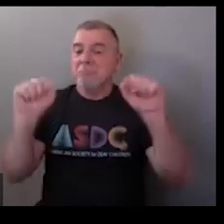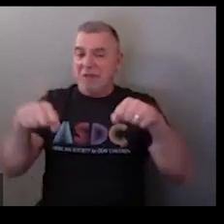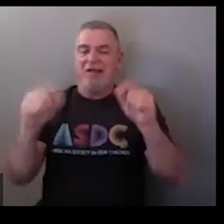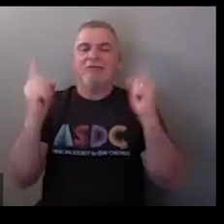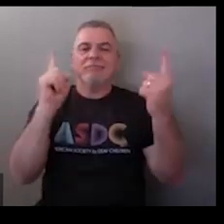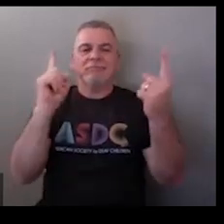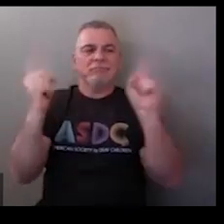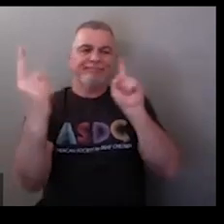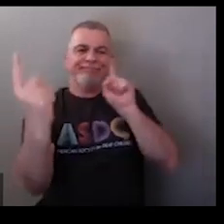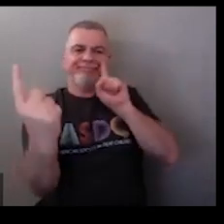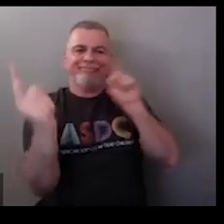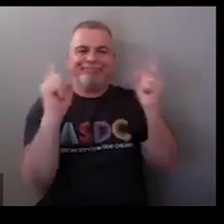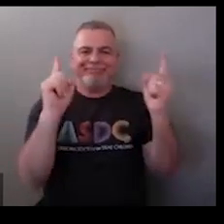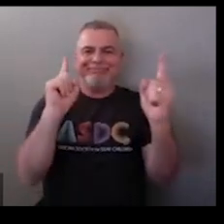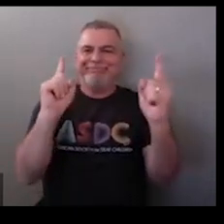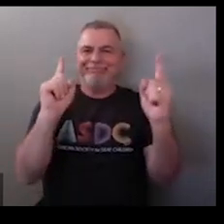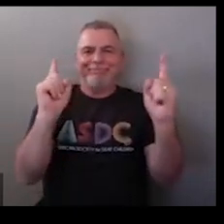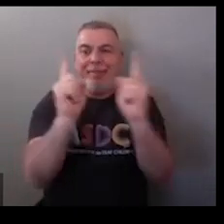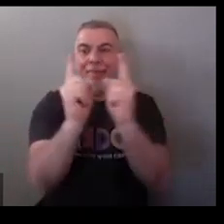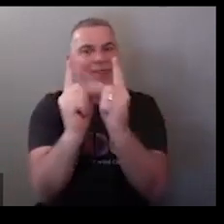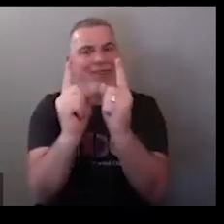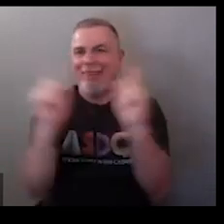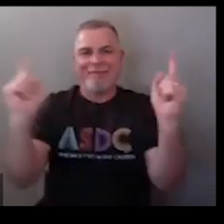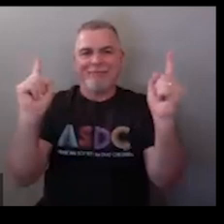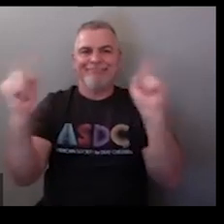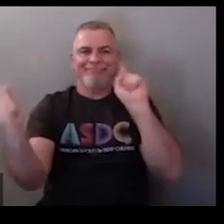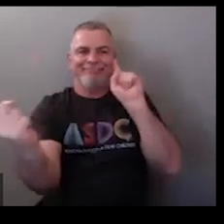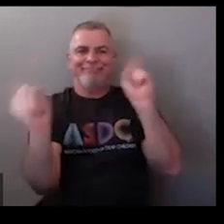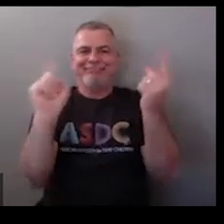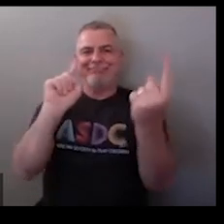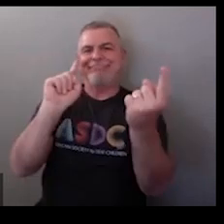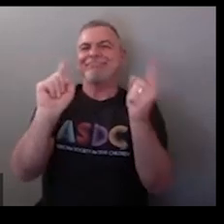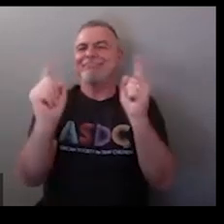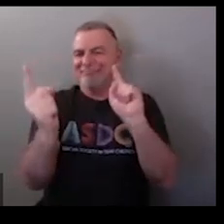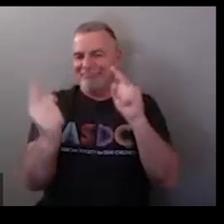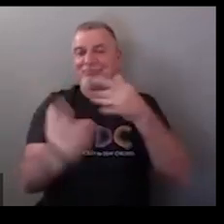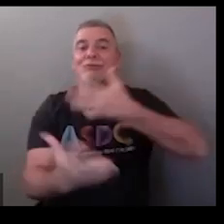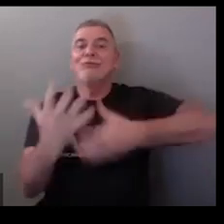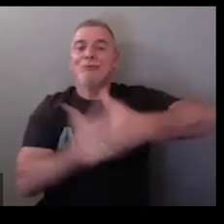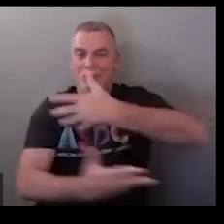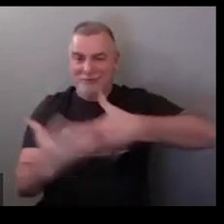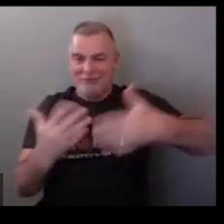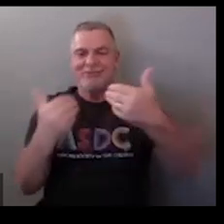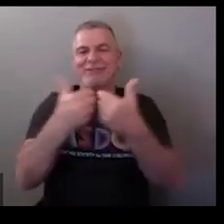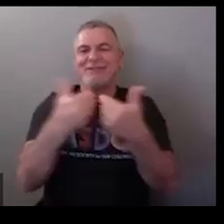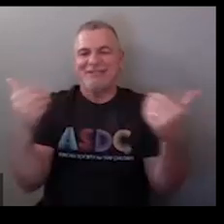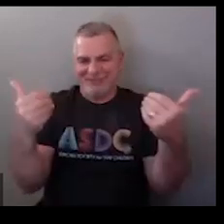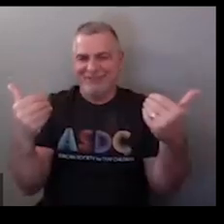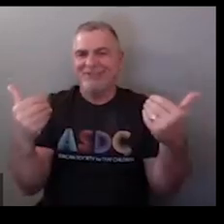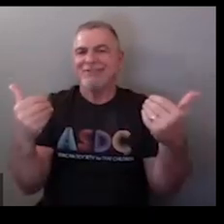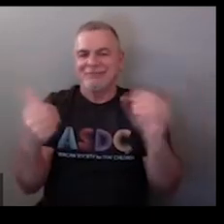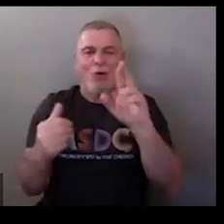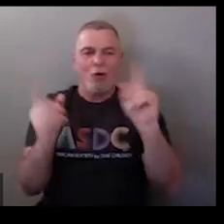and you're also going to see right now this you'll probably see that on television so this is what they're also doing for social distancing